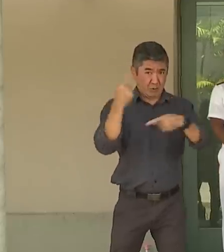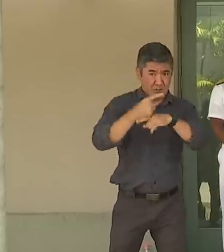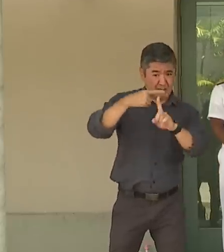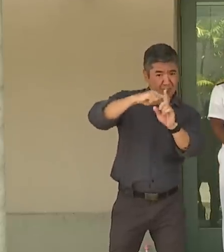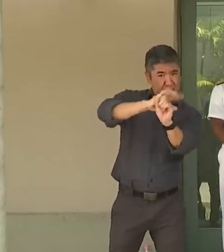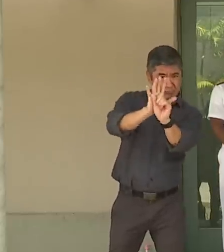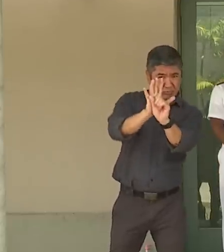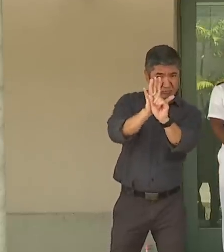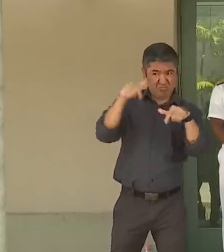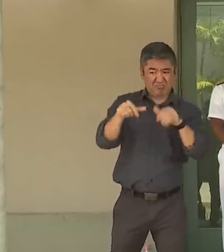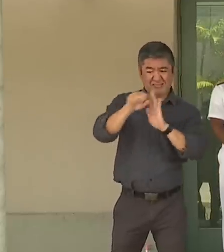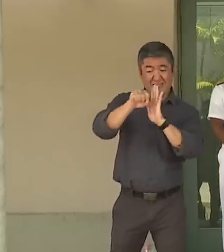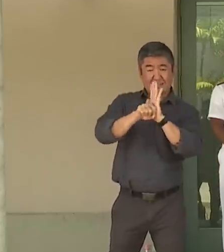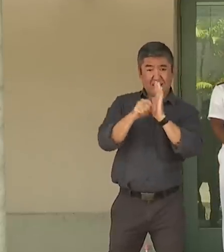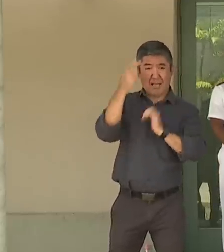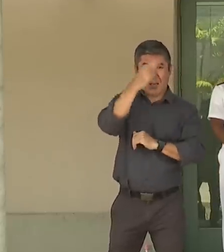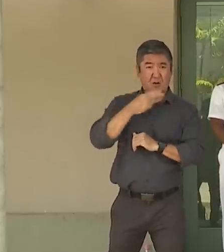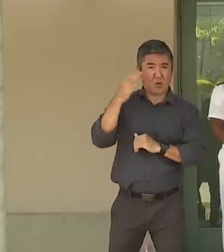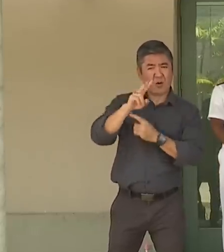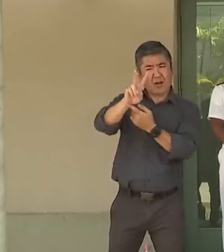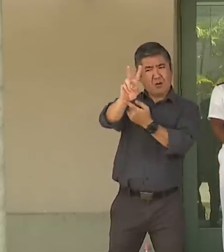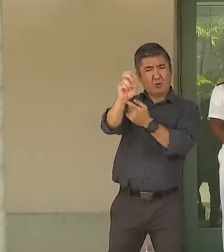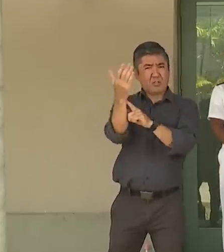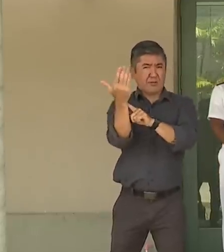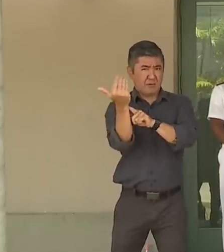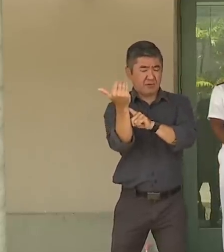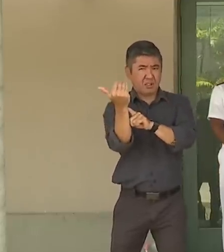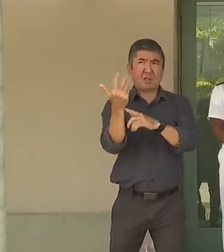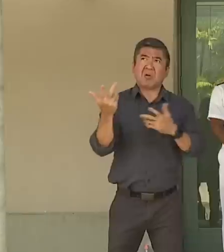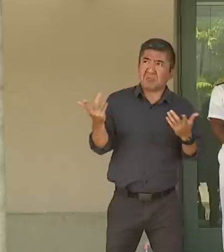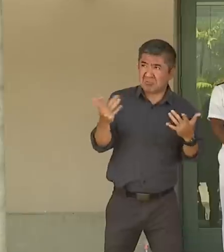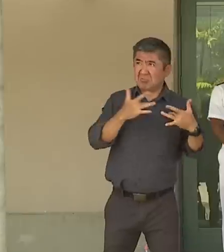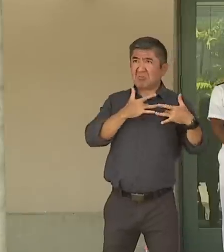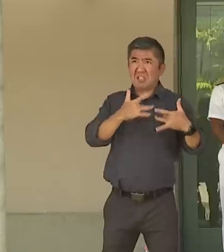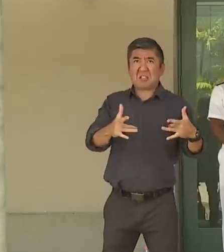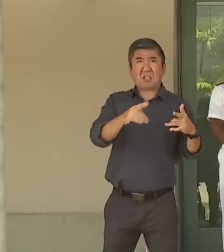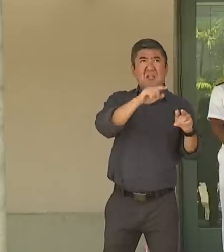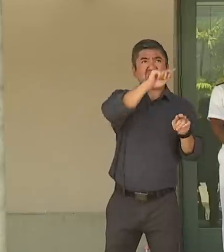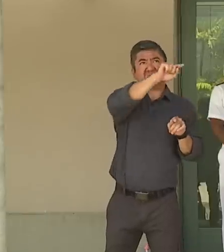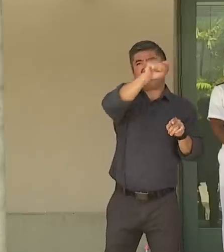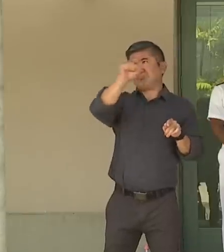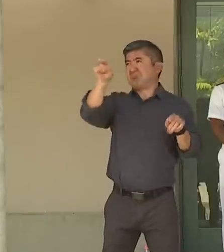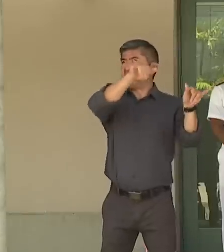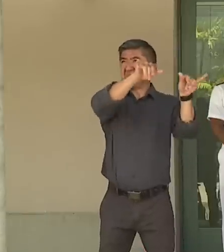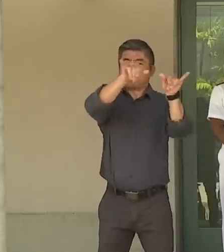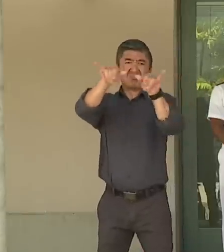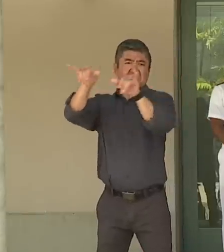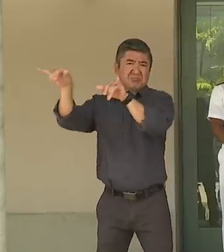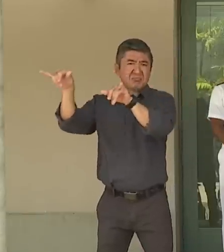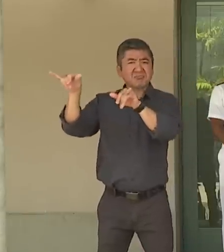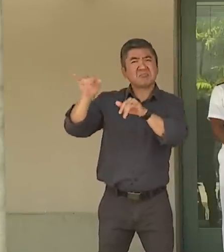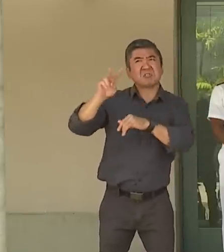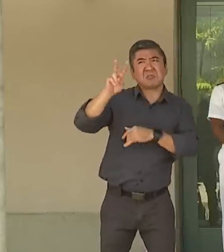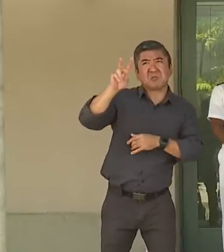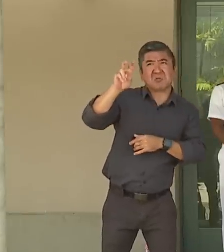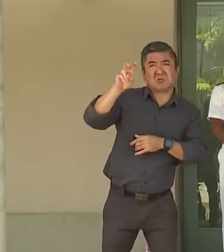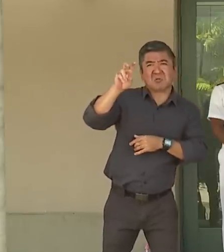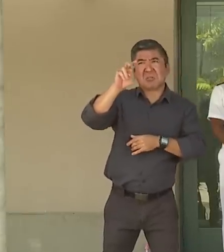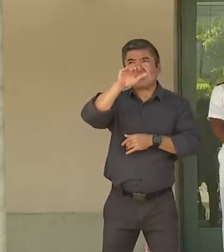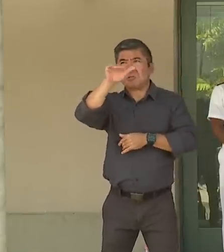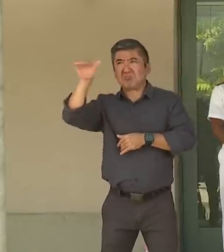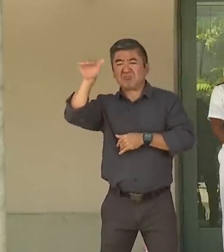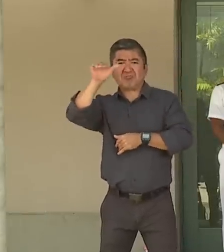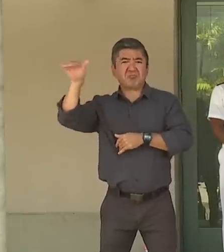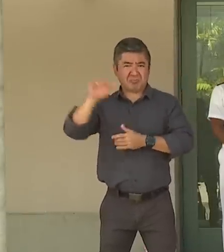cases in the state of Hawaii. And this has been about what we've been dealing with for the last two or three weeks. We've been somewhere in the 200s. We